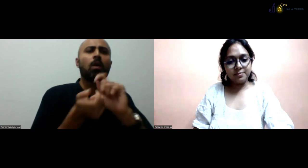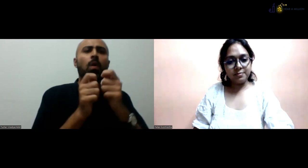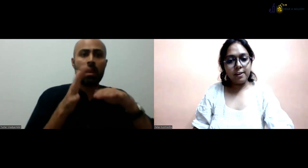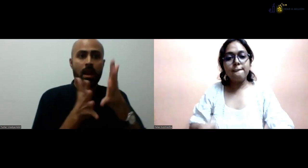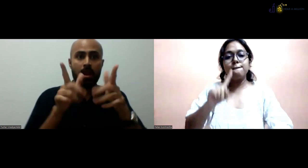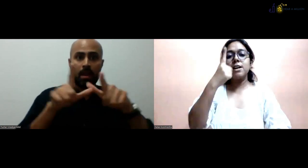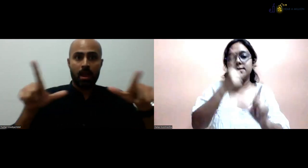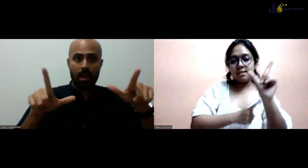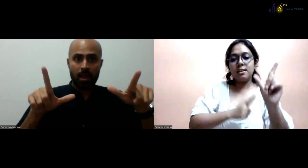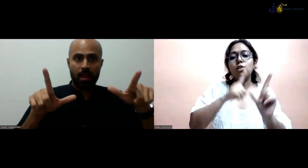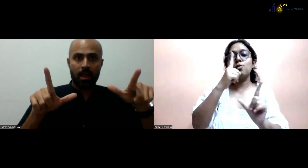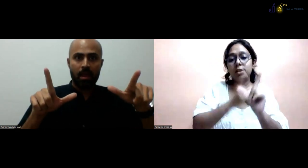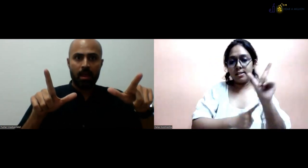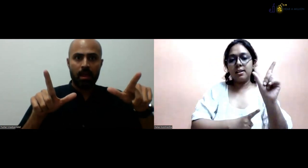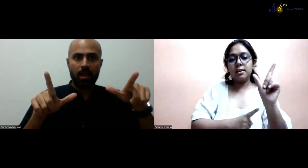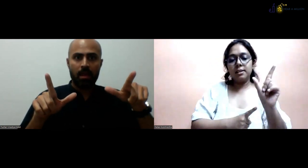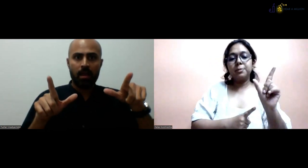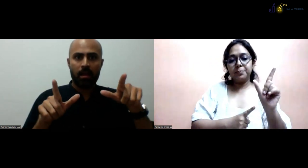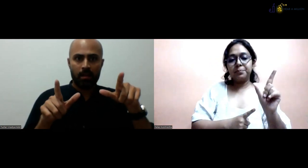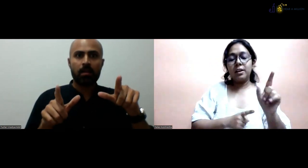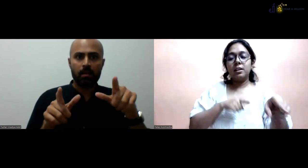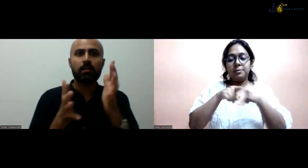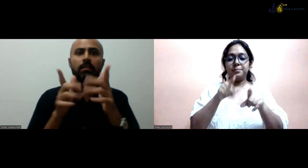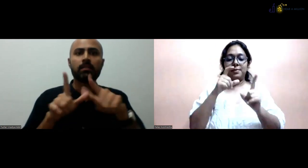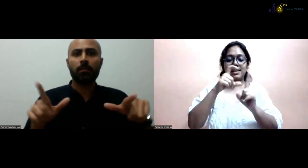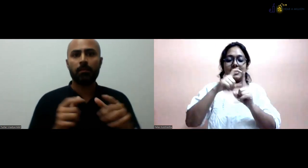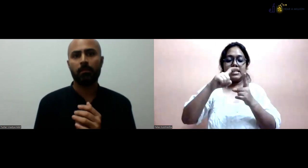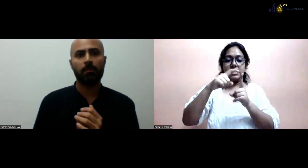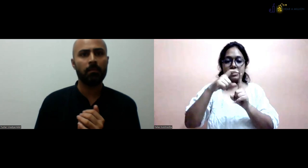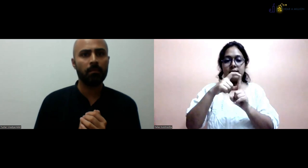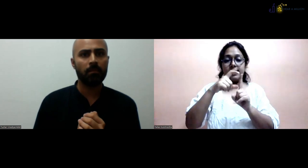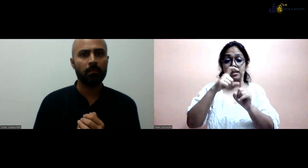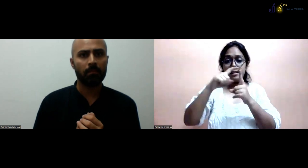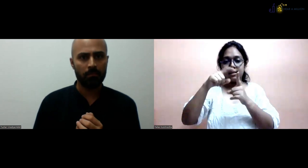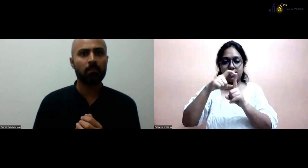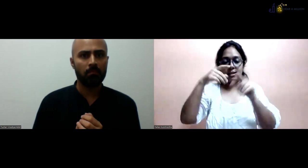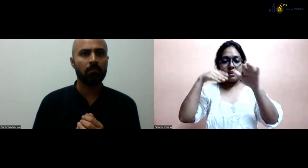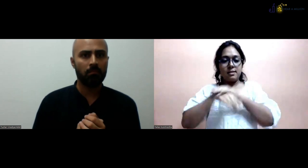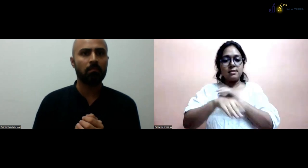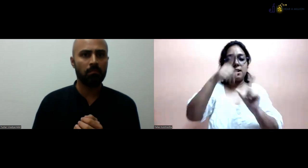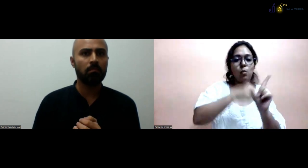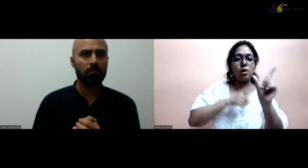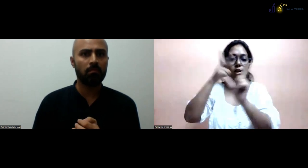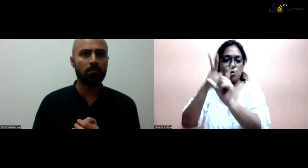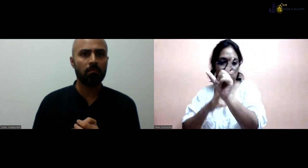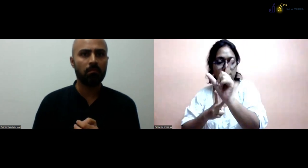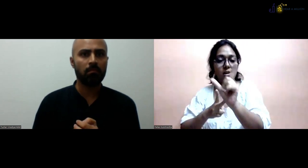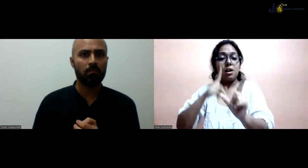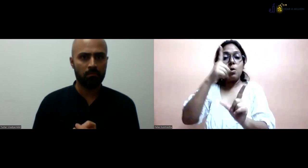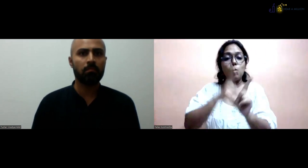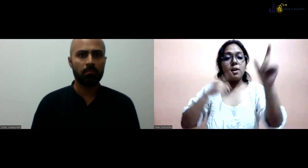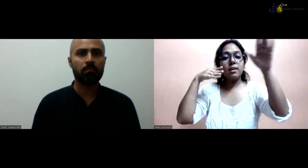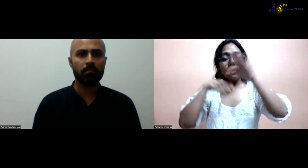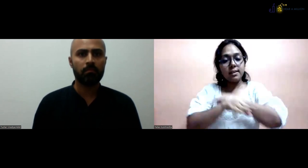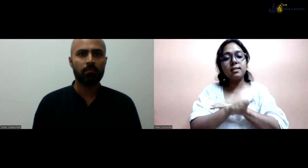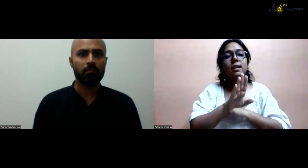audiology part and what will be, is the first year. So, what would it be changed to? Yeah. So, in the course, you know,